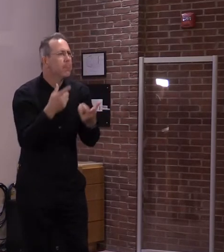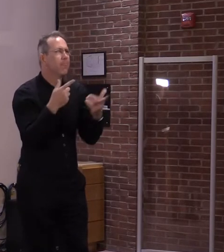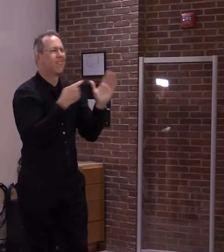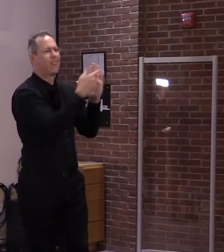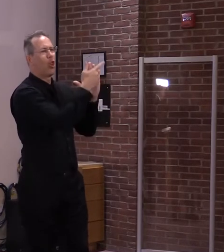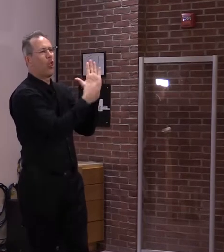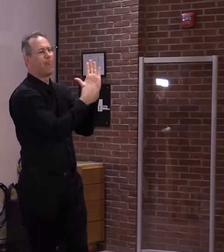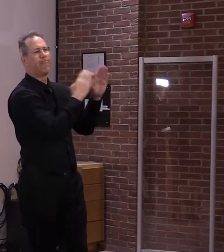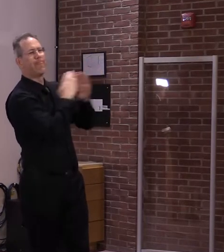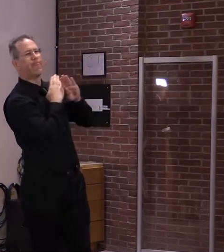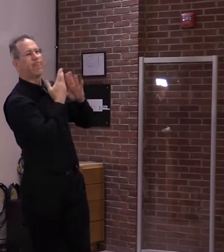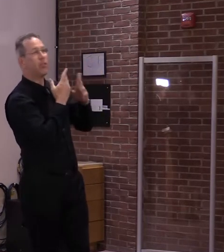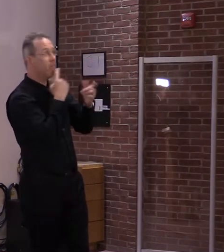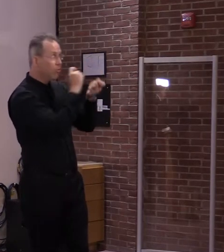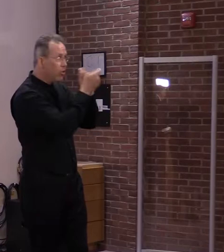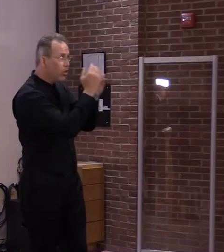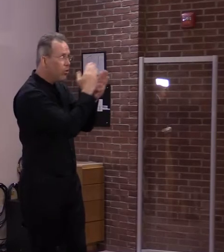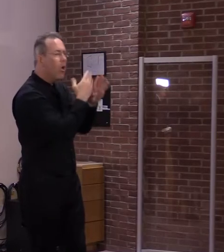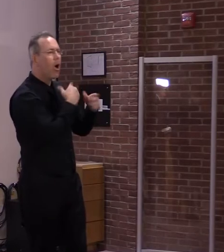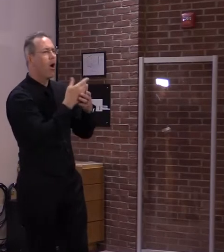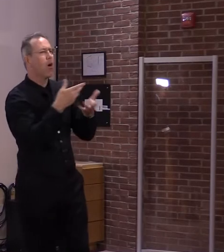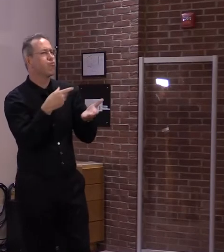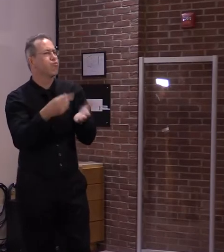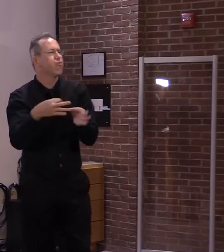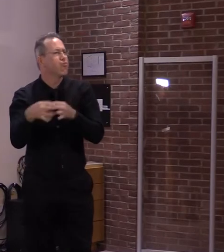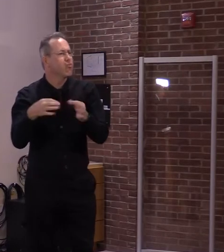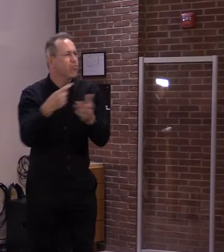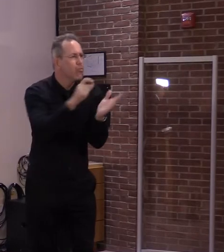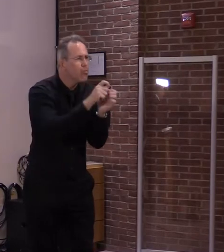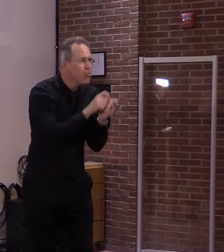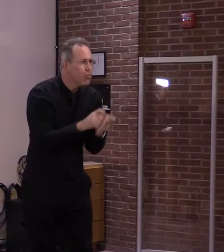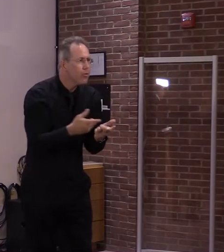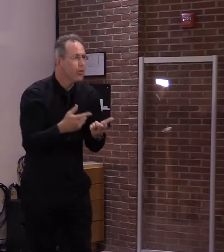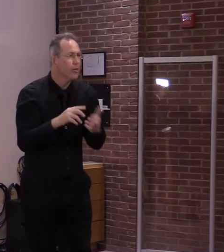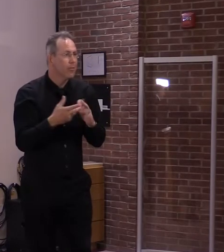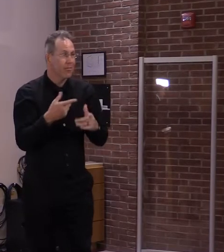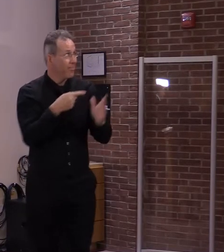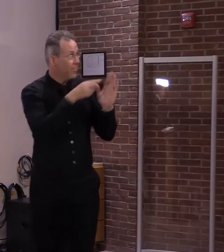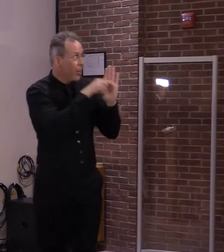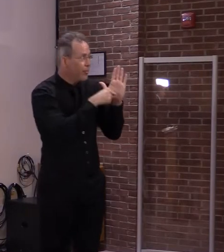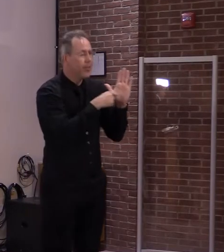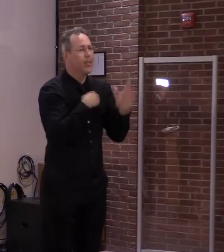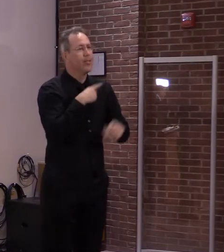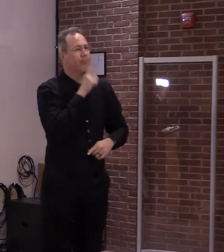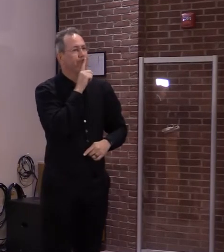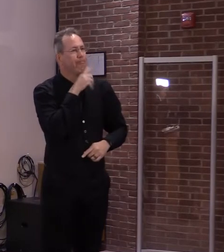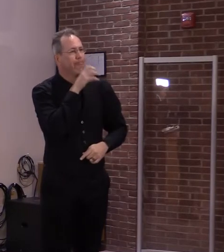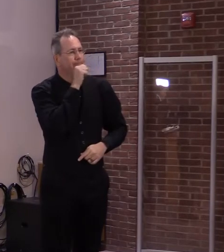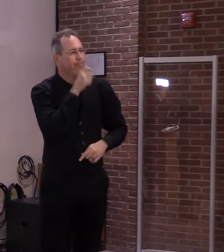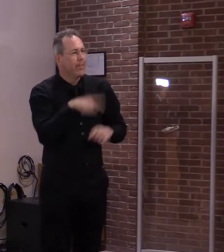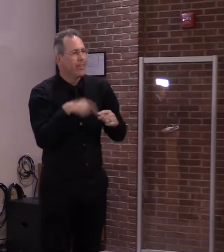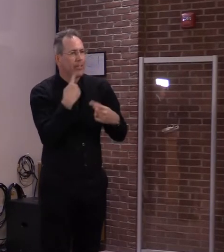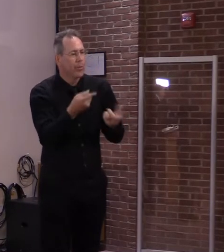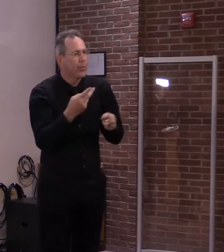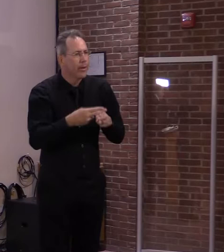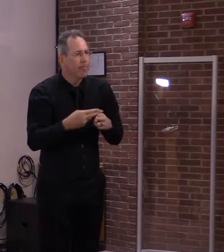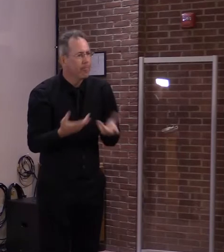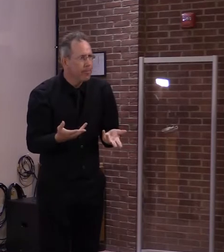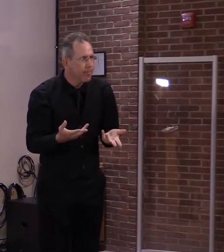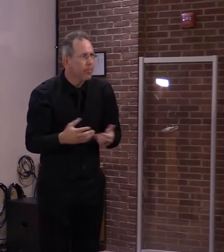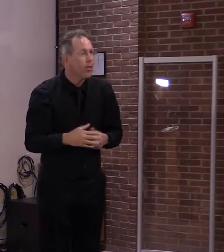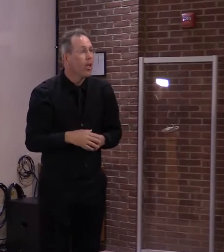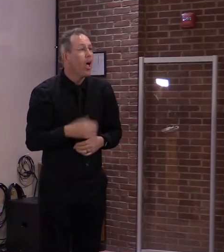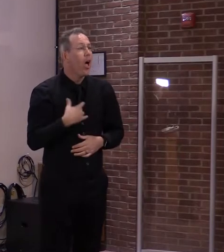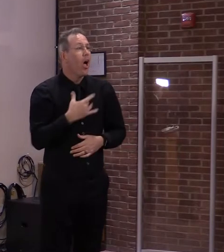from our standpoint, this means not giving out that information we do. I would rather go back to where